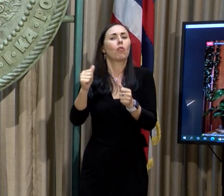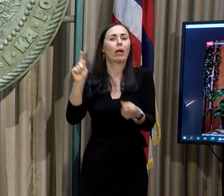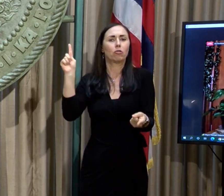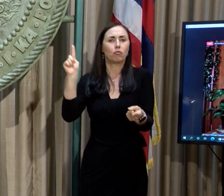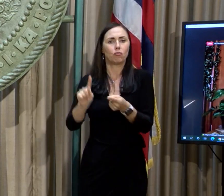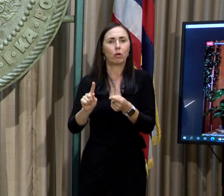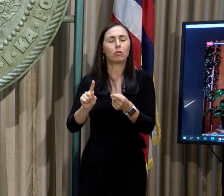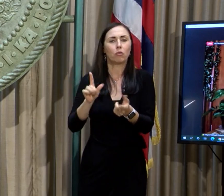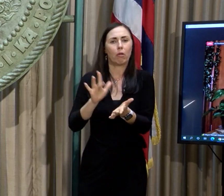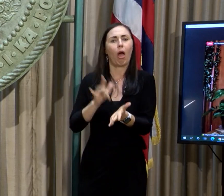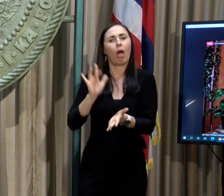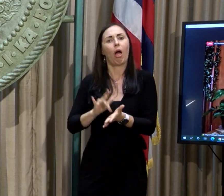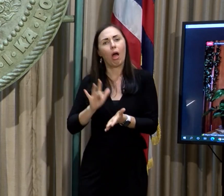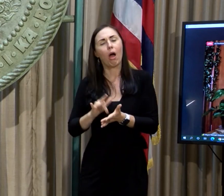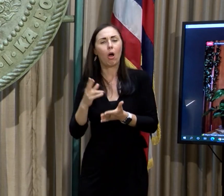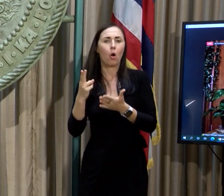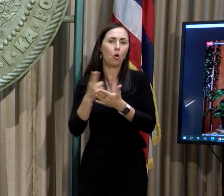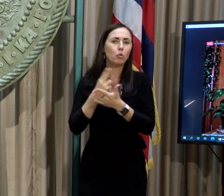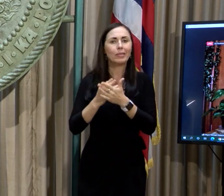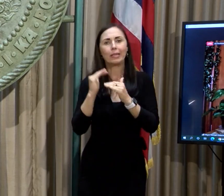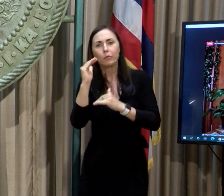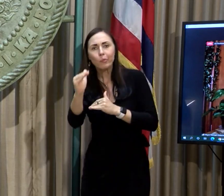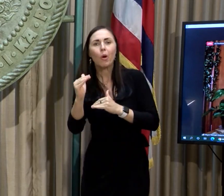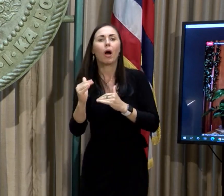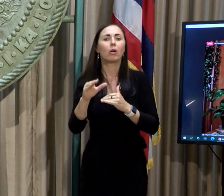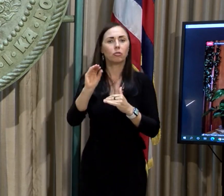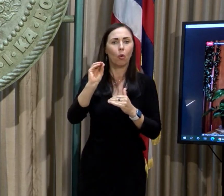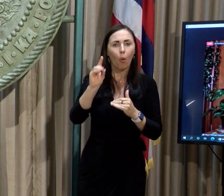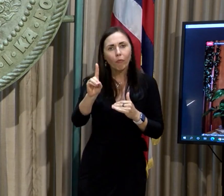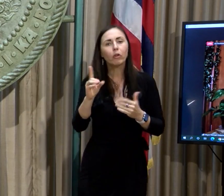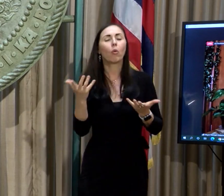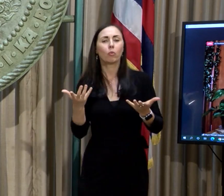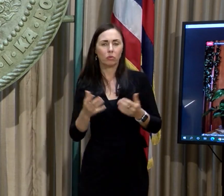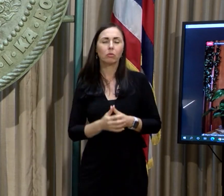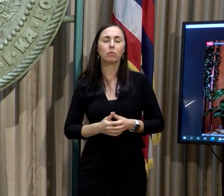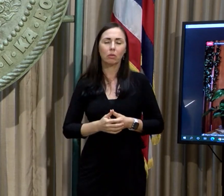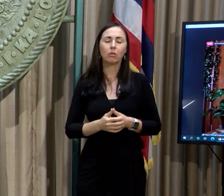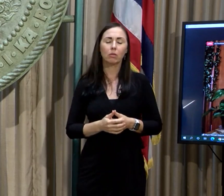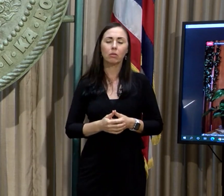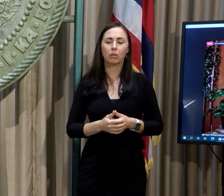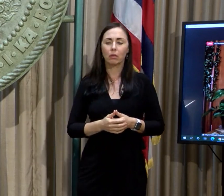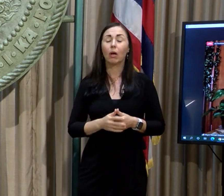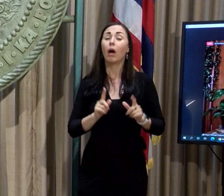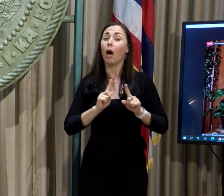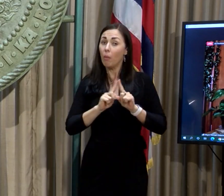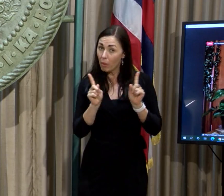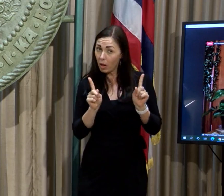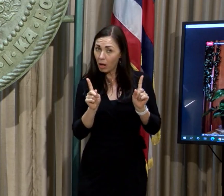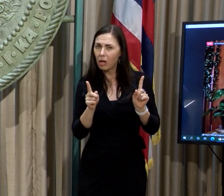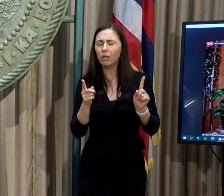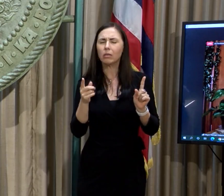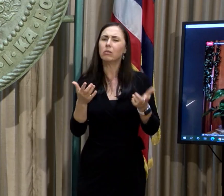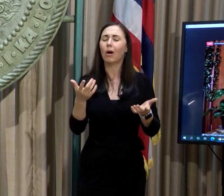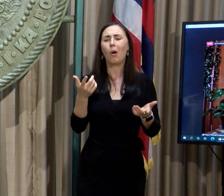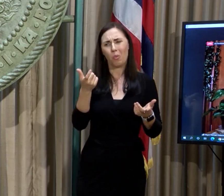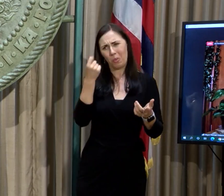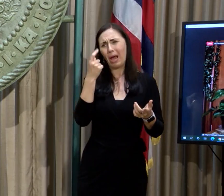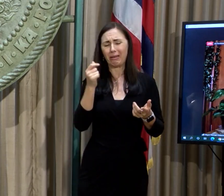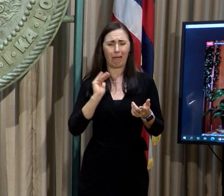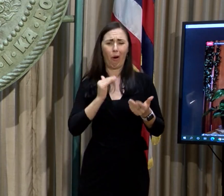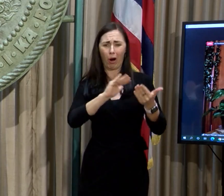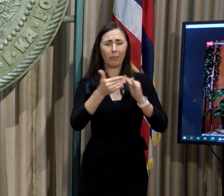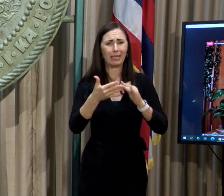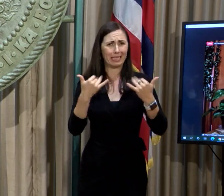abuse and overdoses. We still know that the drugs got into our